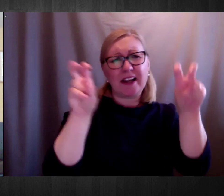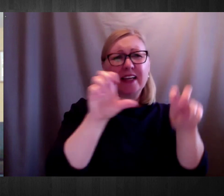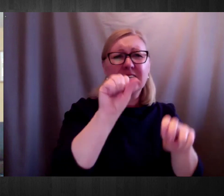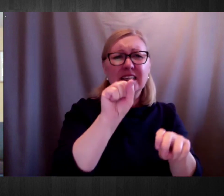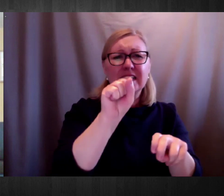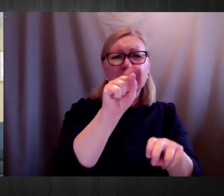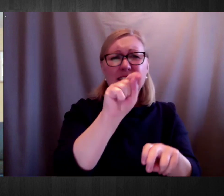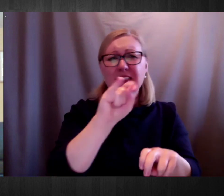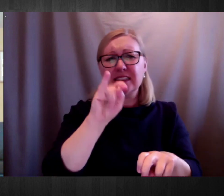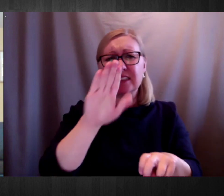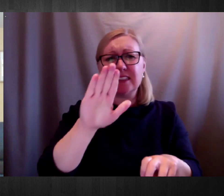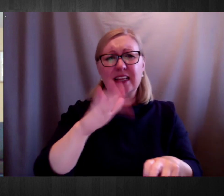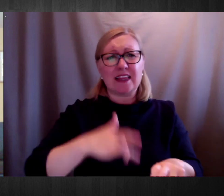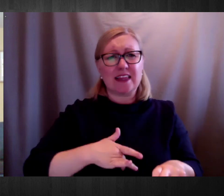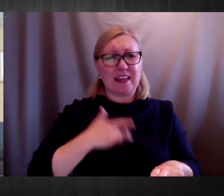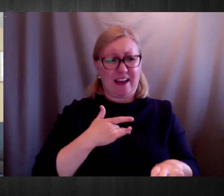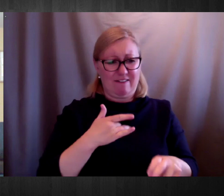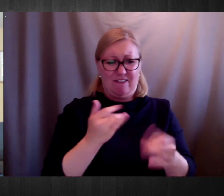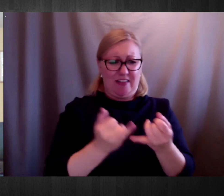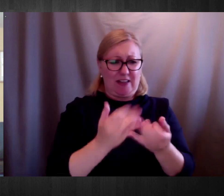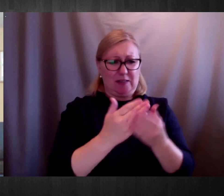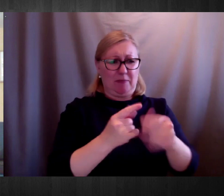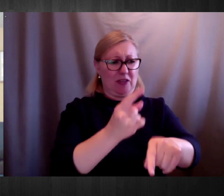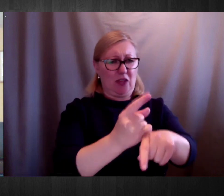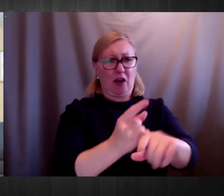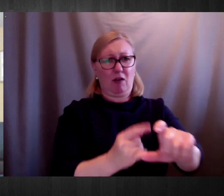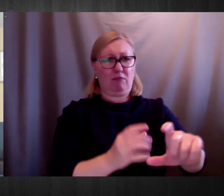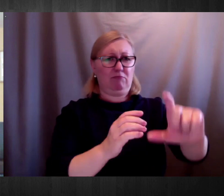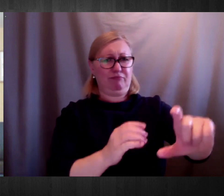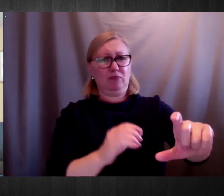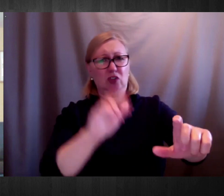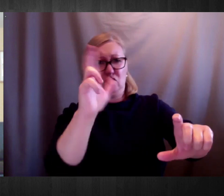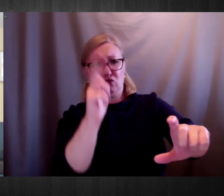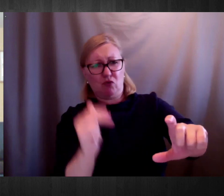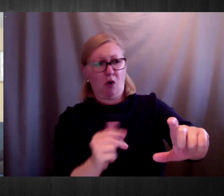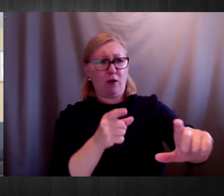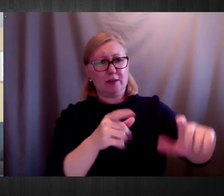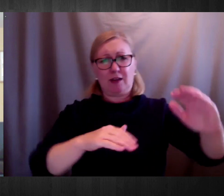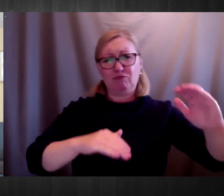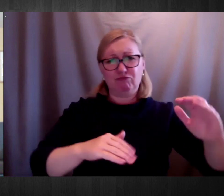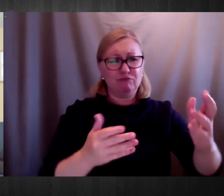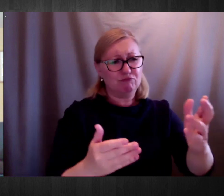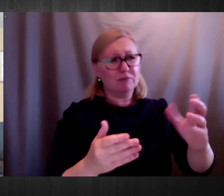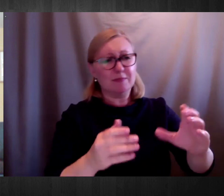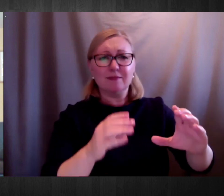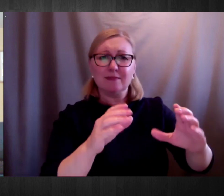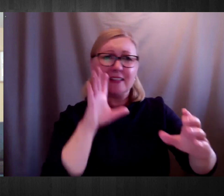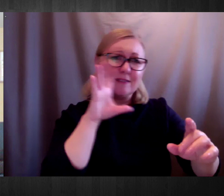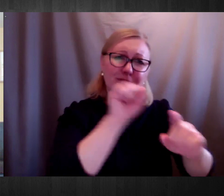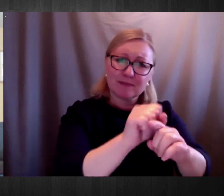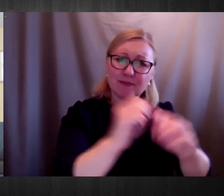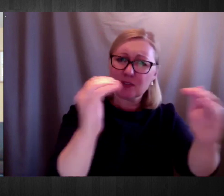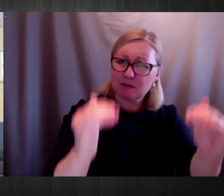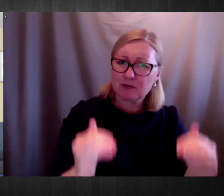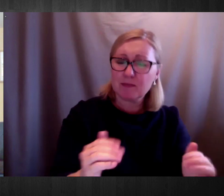that reflect their experience of COVID-19. And then, usually around in July